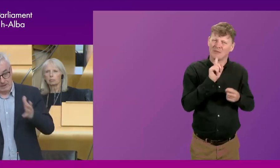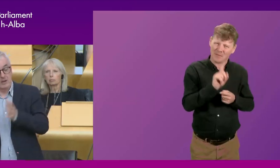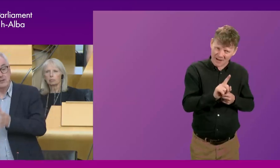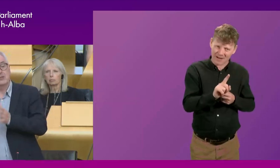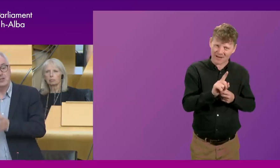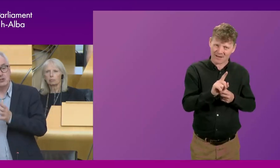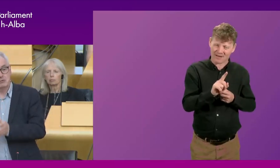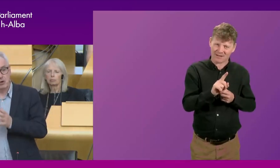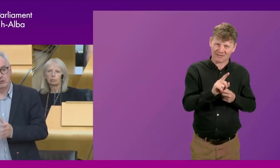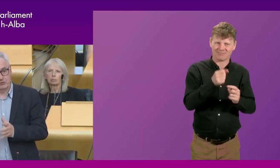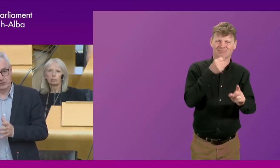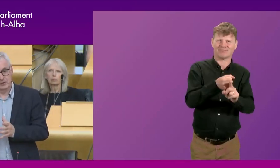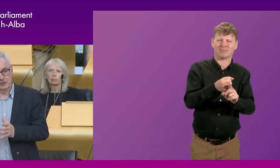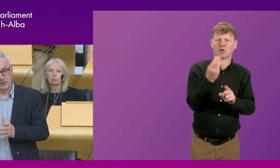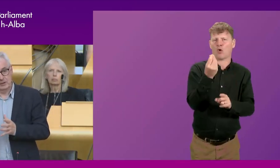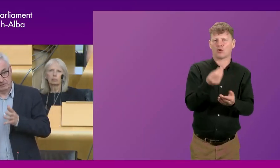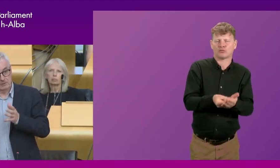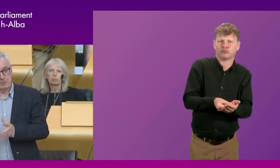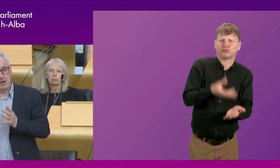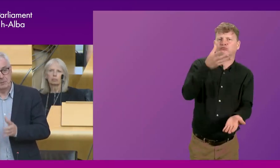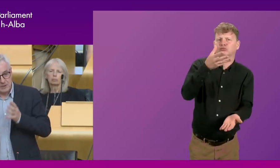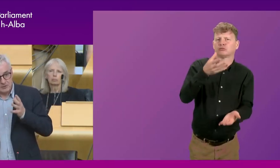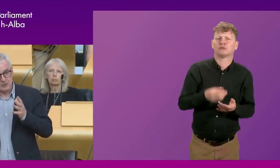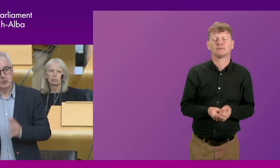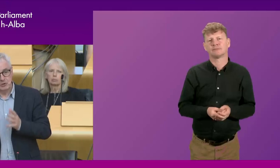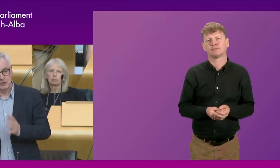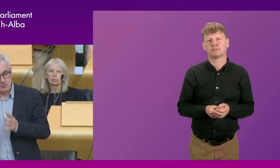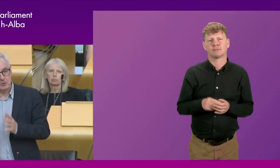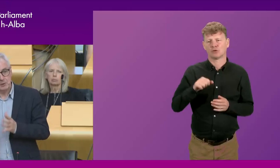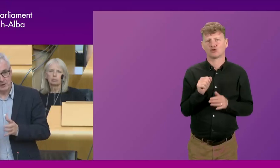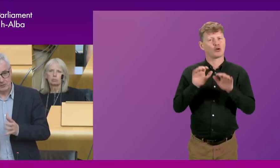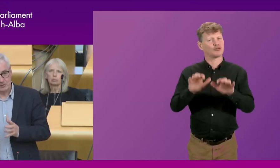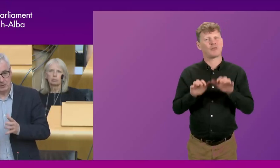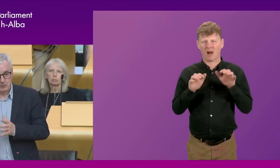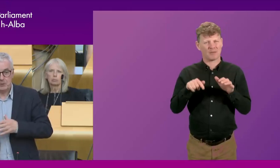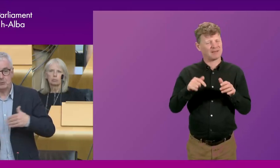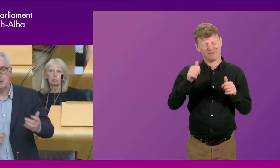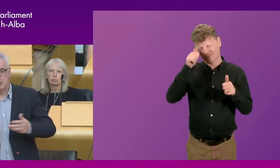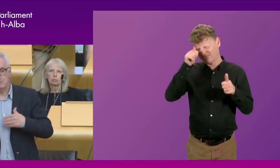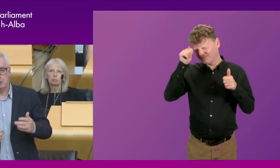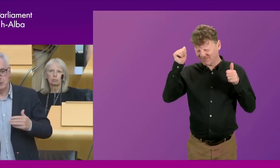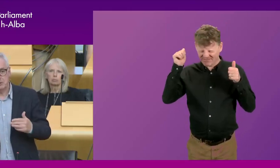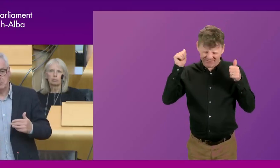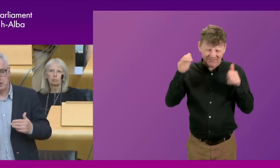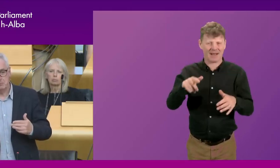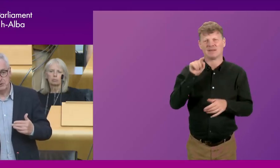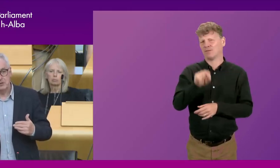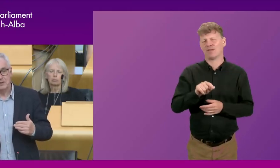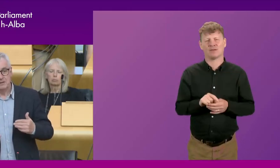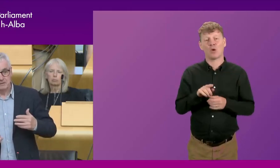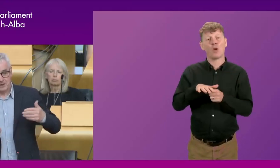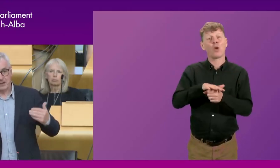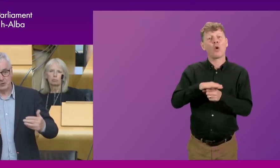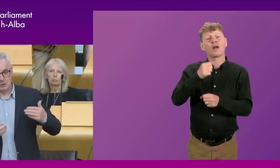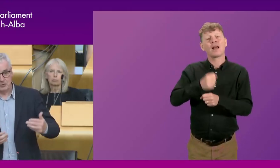unintentional costs. And the parliament is notorious for doing this. You know, if you speak to anybody involved in local government,